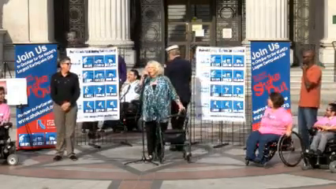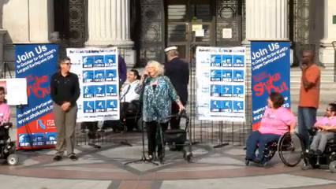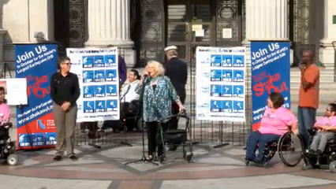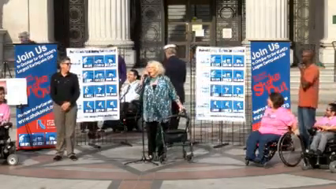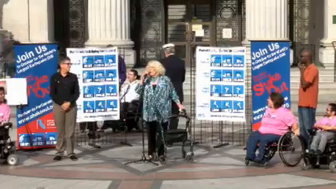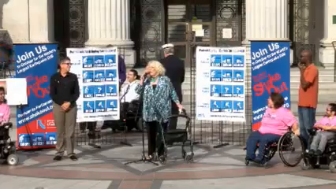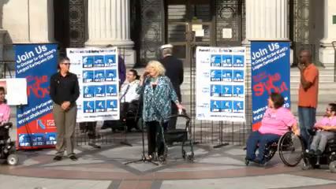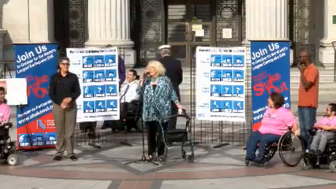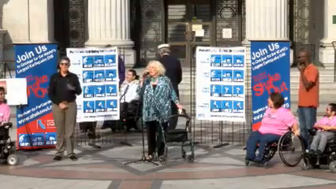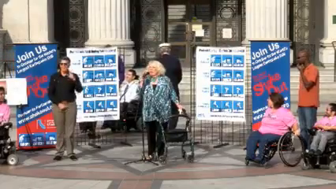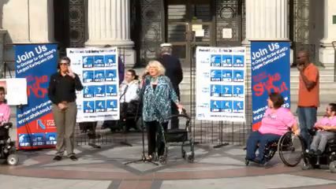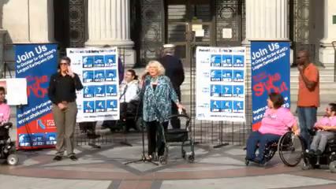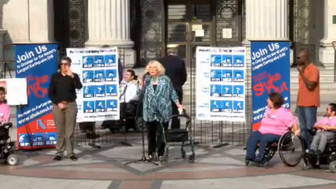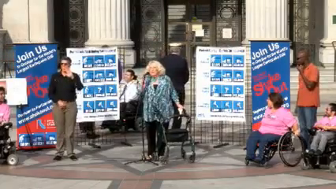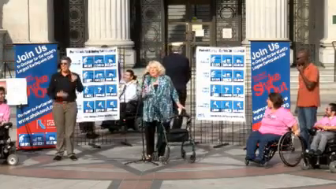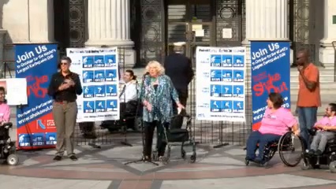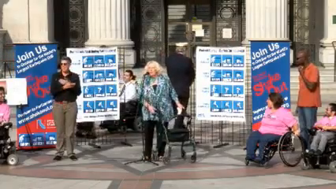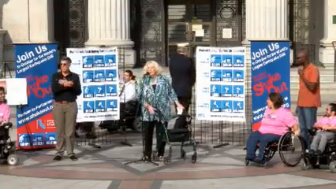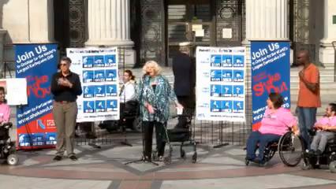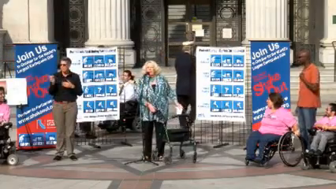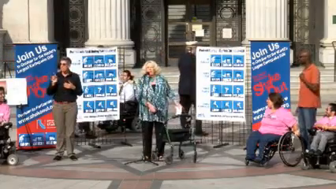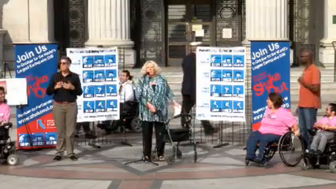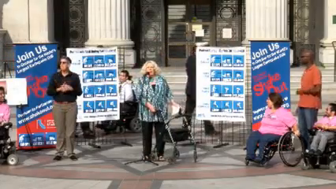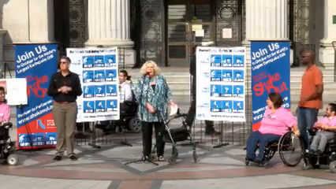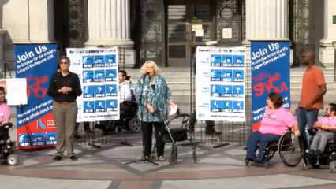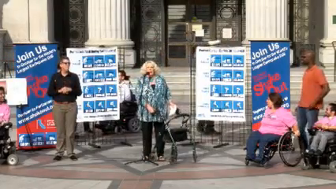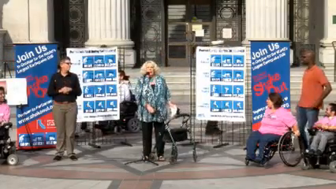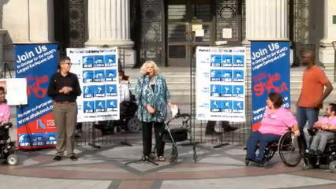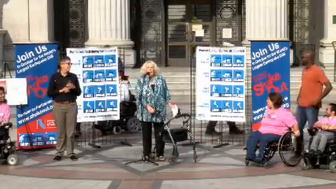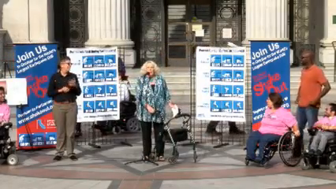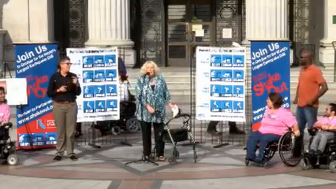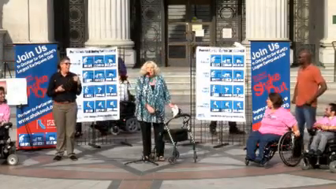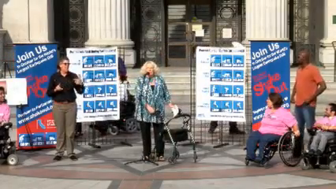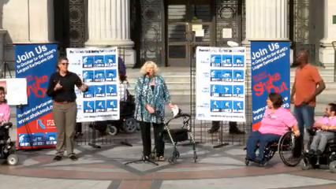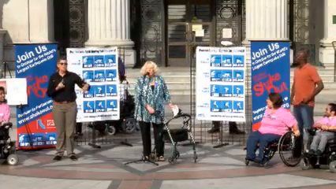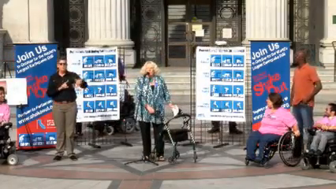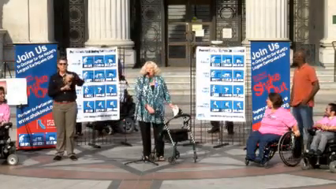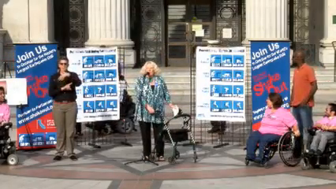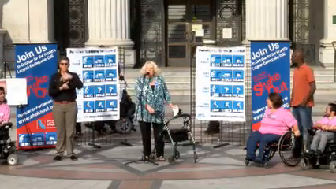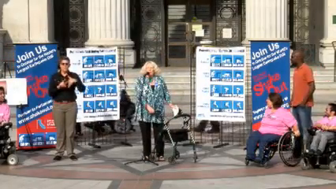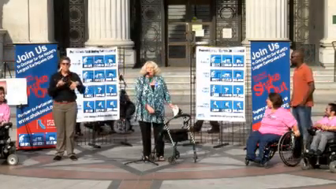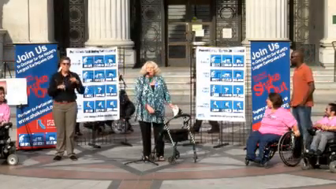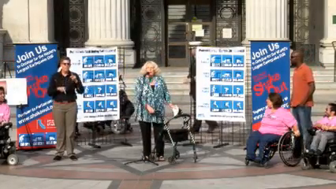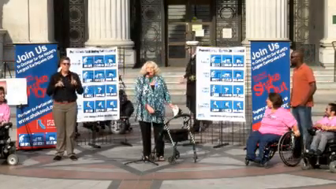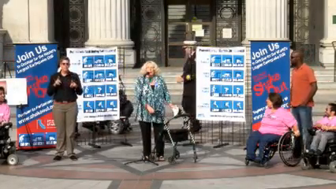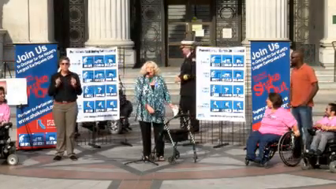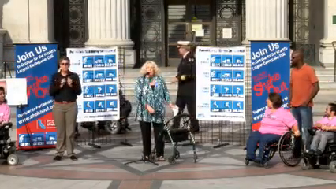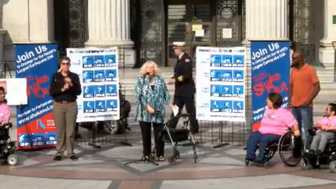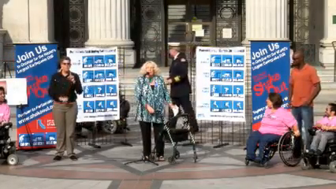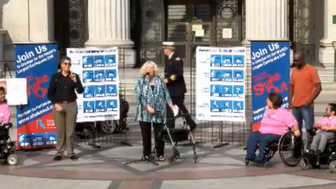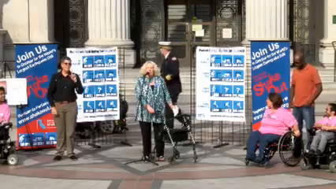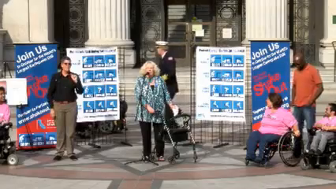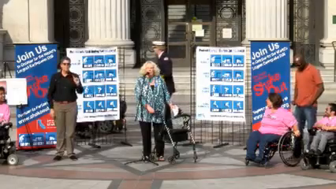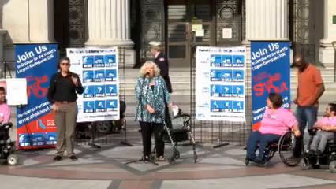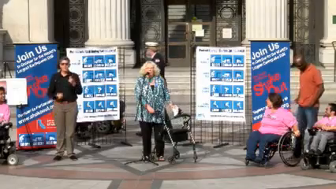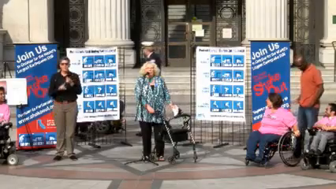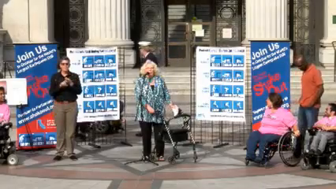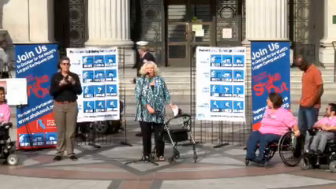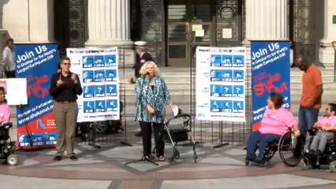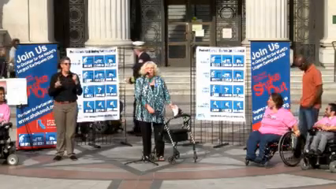Hi, y'all. So, I'm surrounded by people with disabilities from